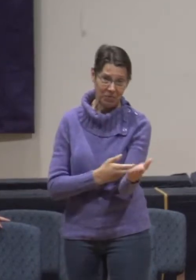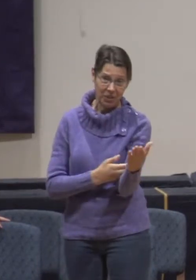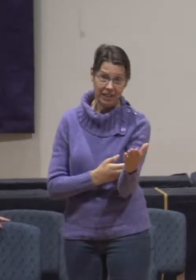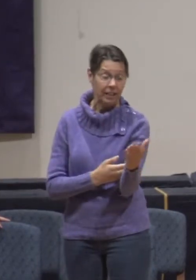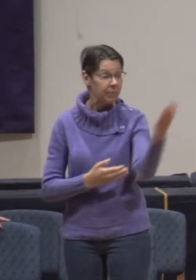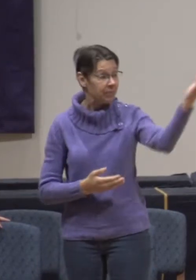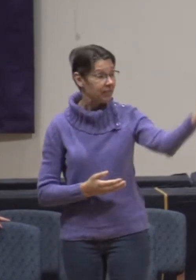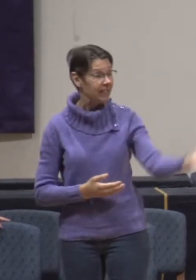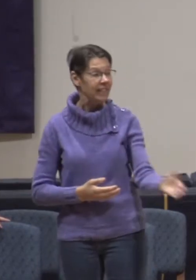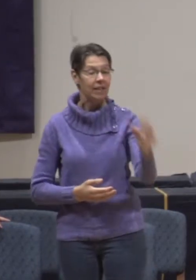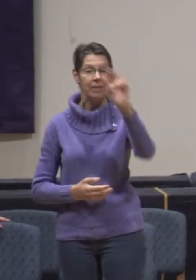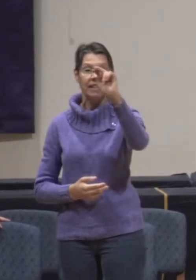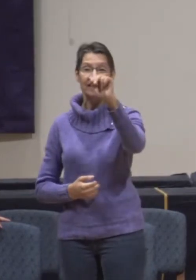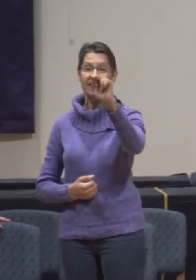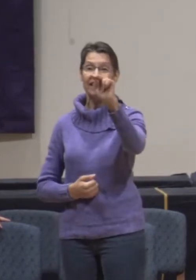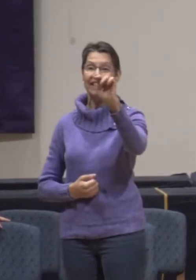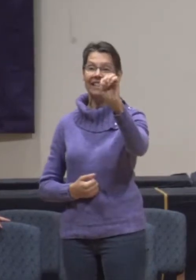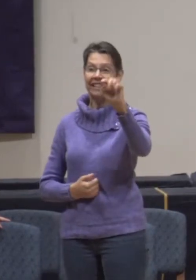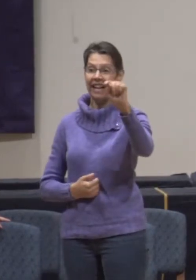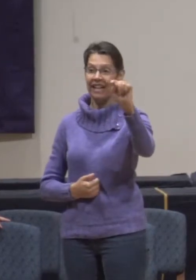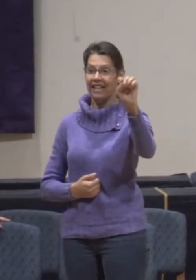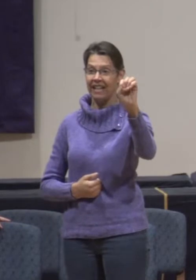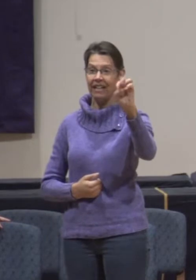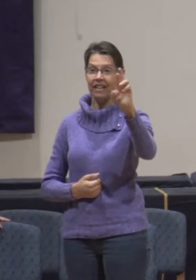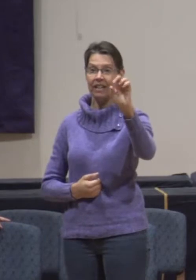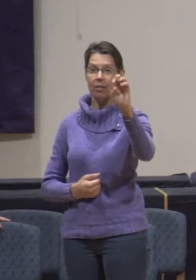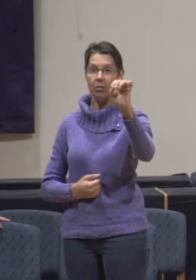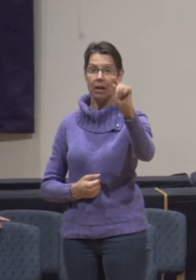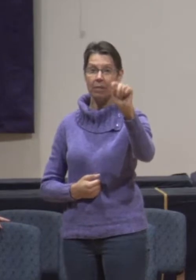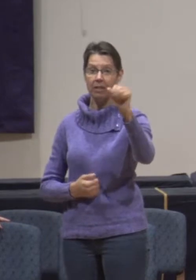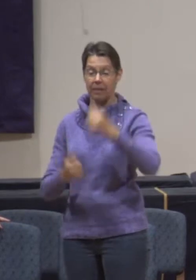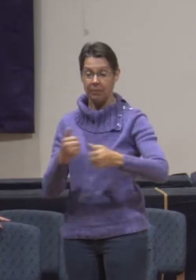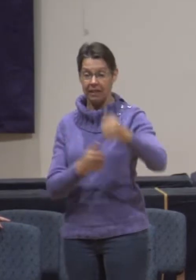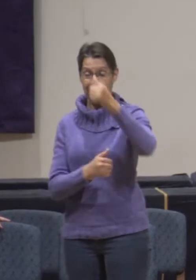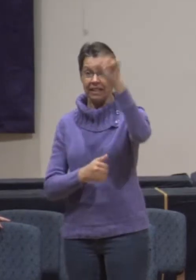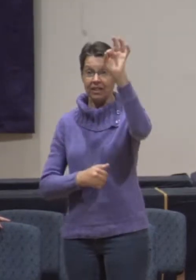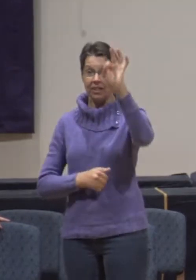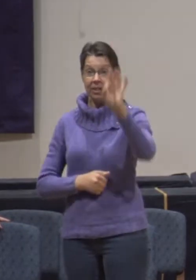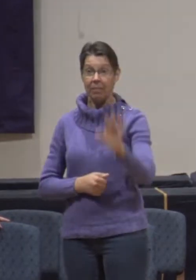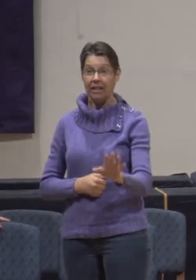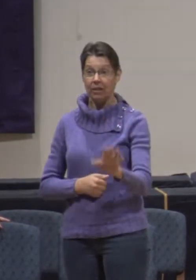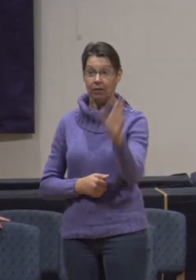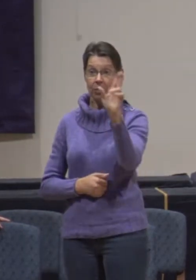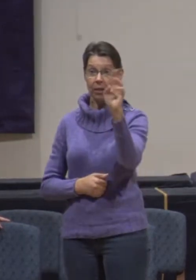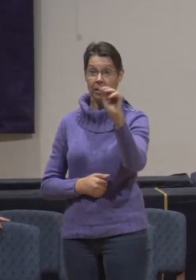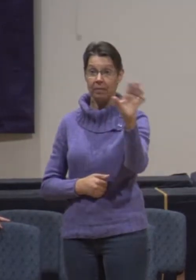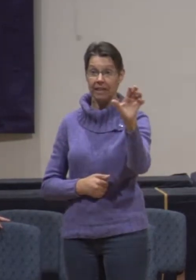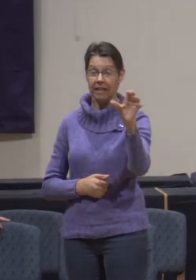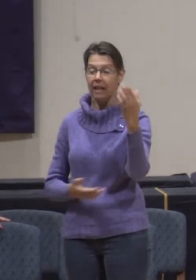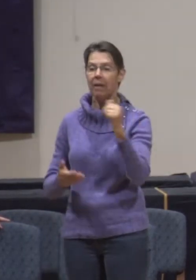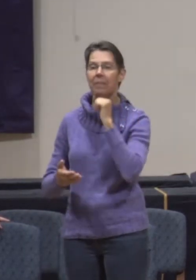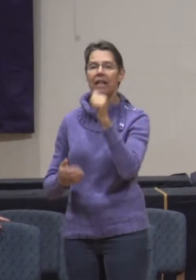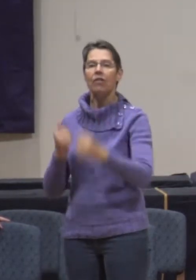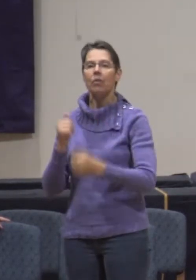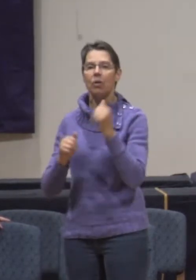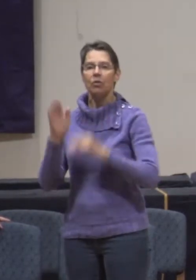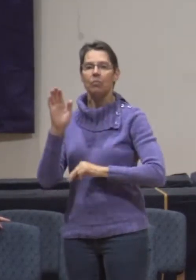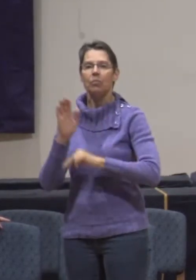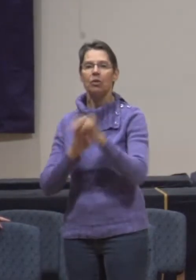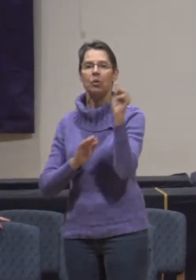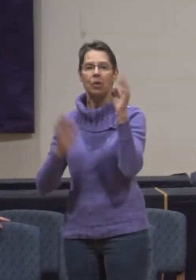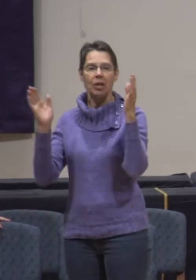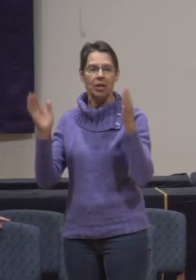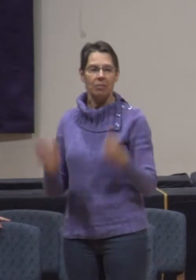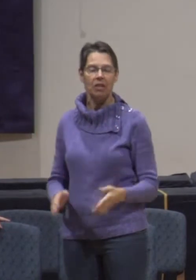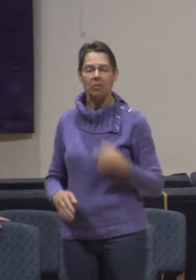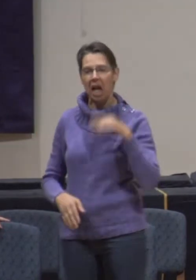and I'm the senior pastor at Grace United Methodist Church. I may not be the most mature person on staff when I put my foot down